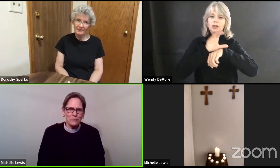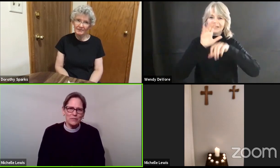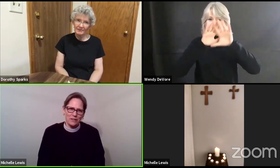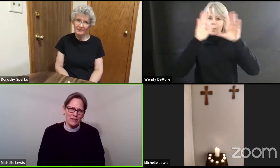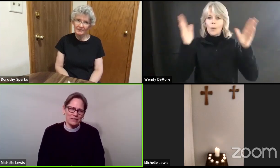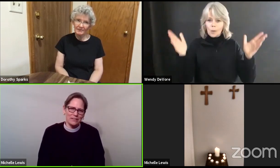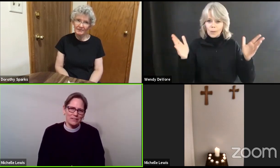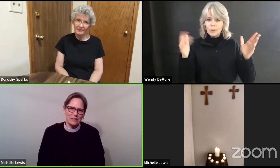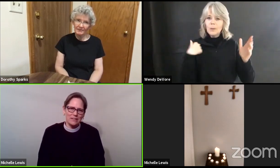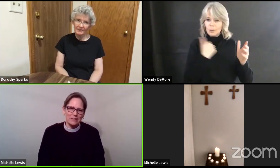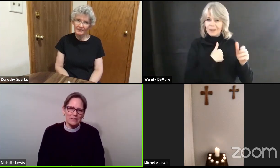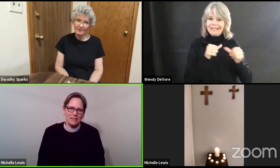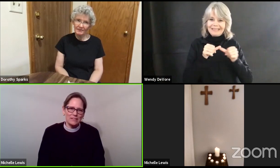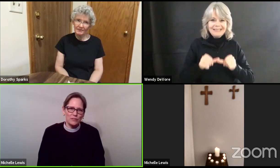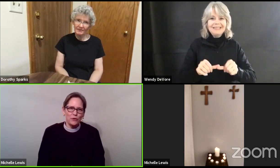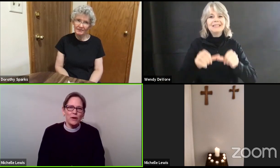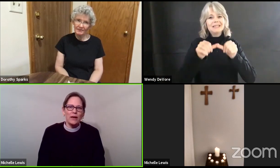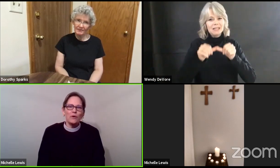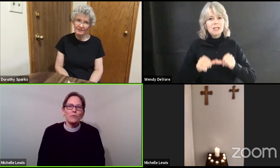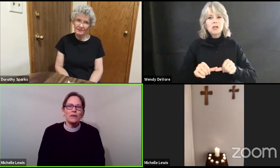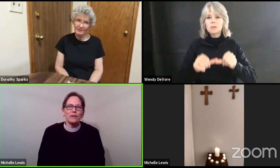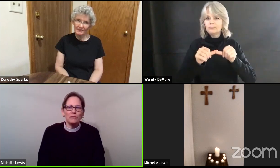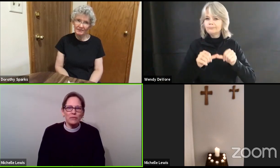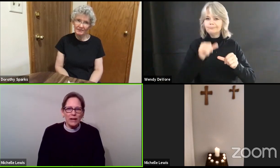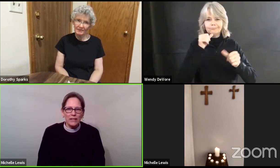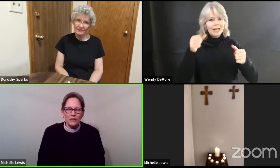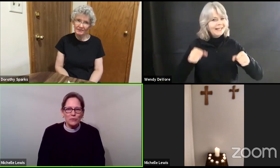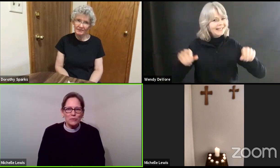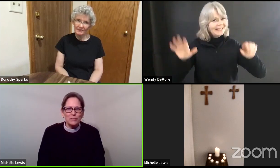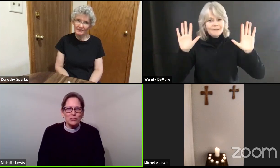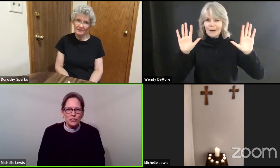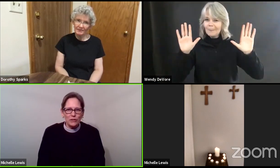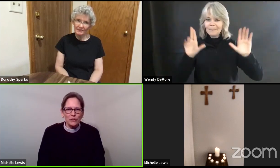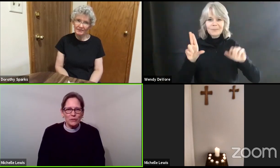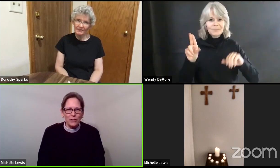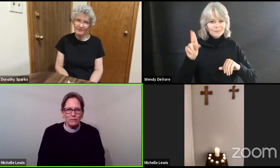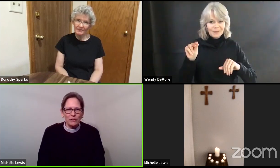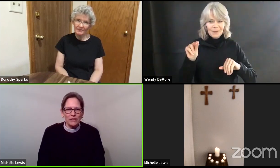on. So, we are inviting you to share your offerings,